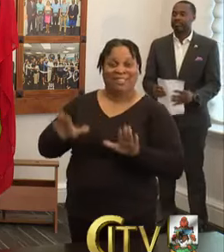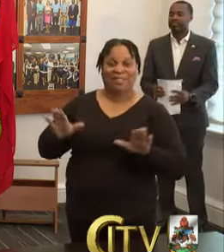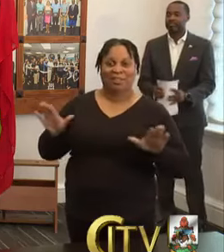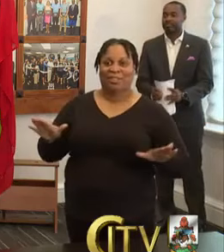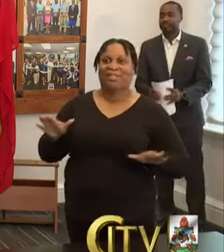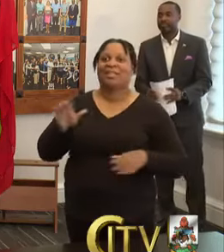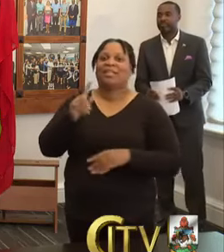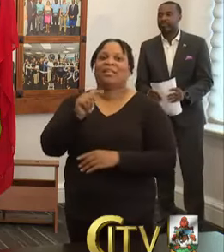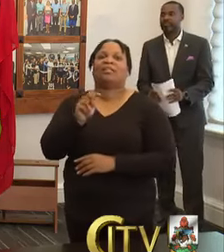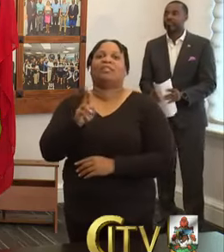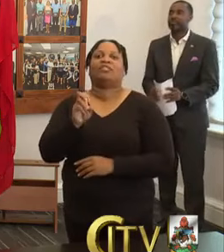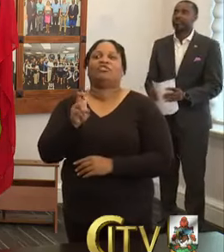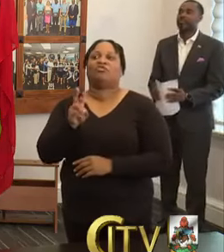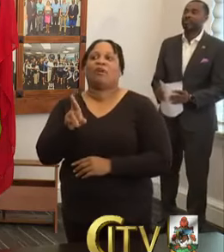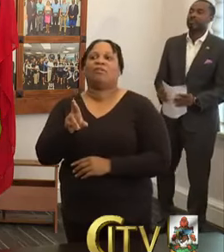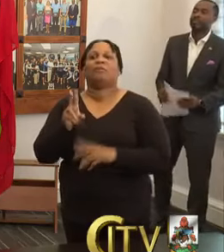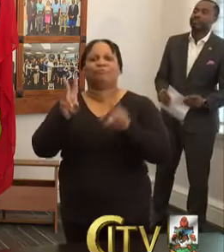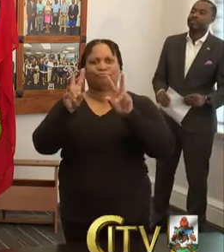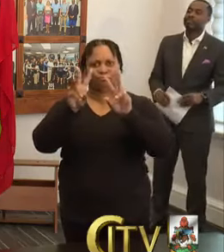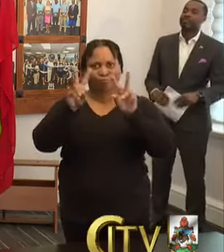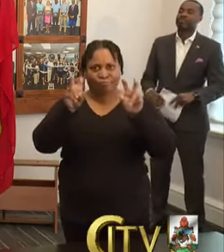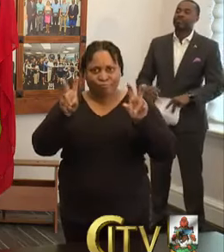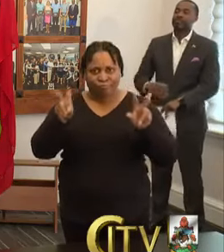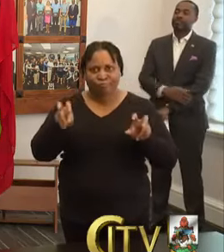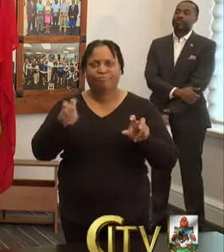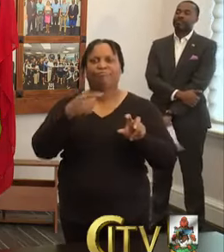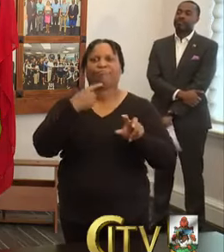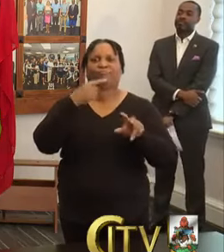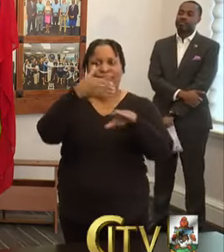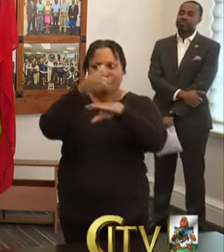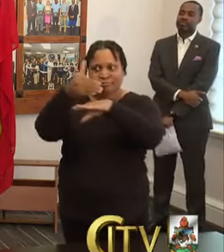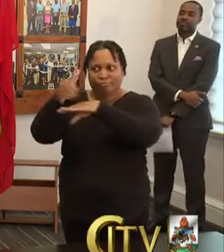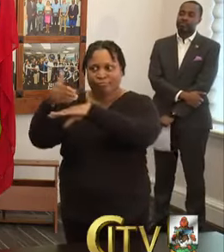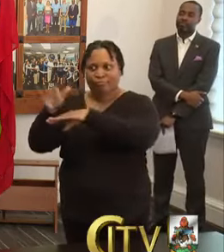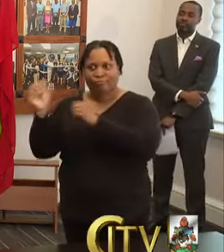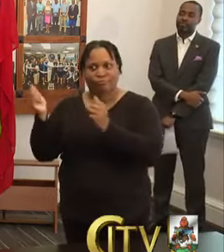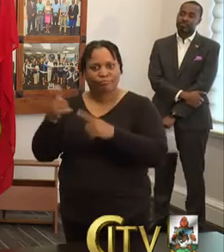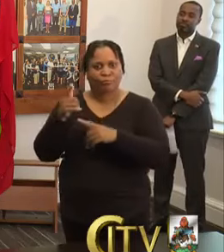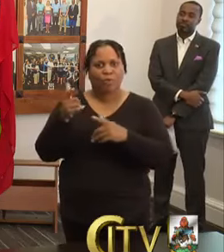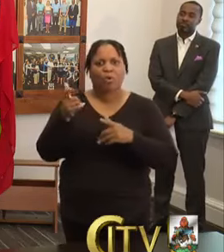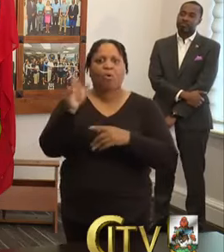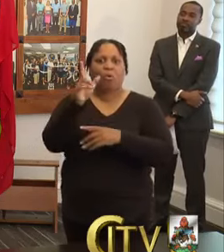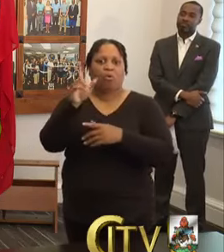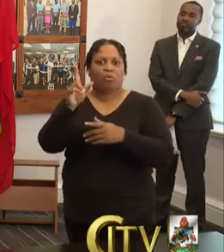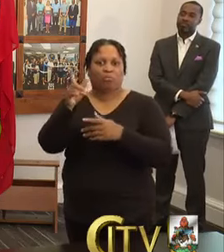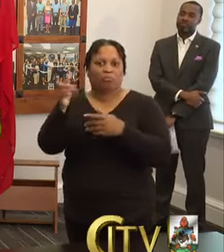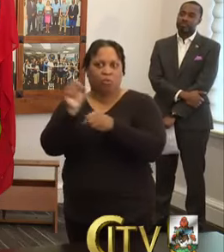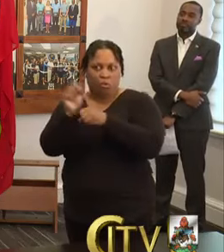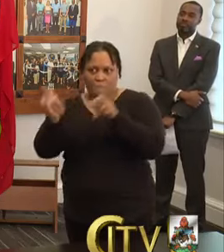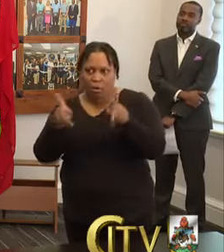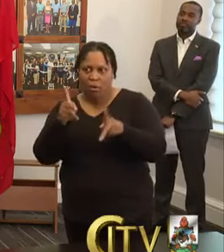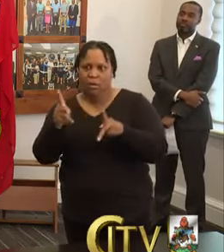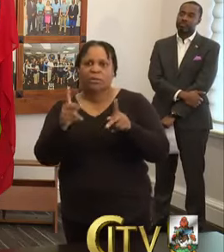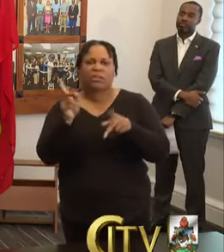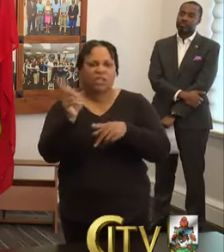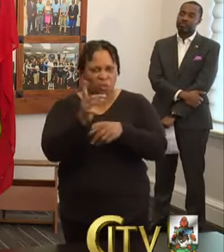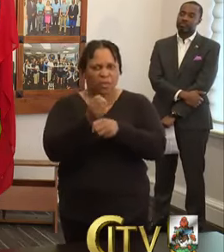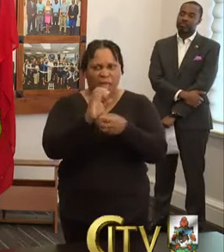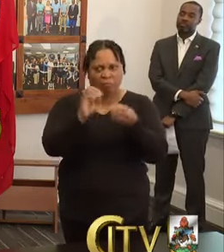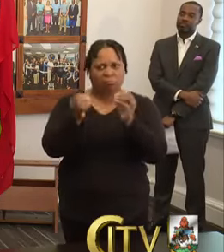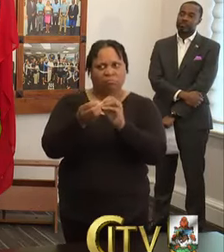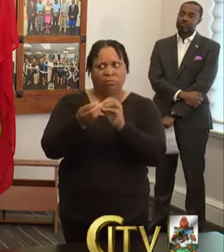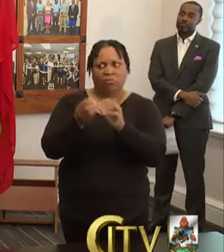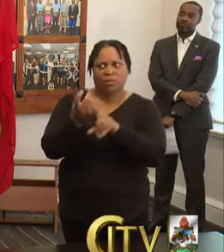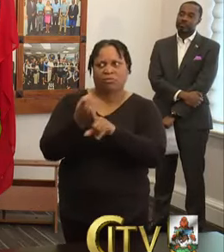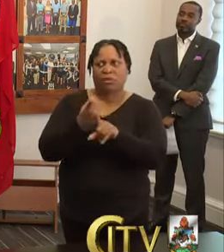there was a survey that was sent out to all essential workers to, and that is where we get our numbers from. And so that is what we,